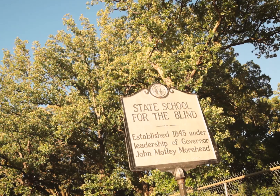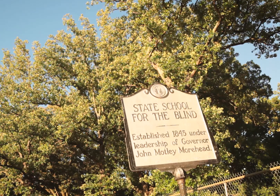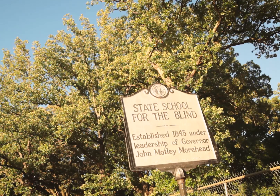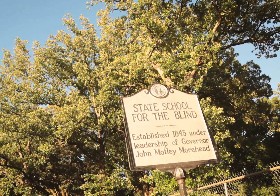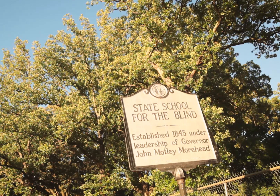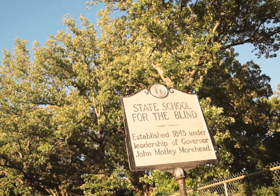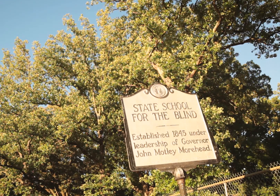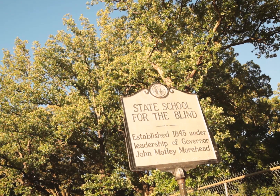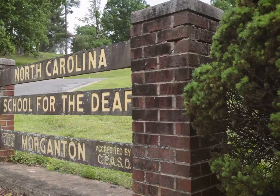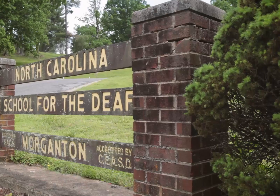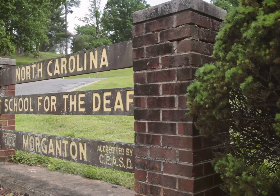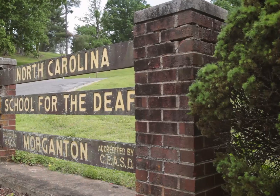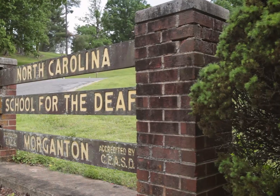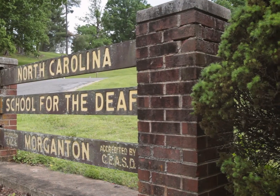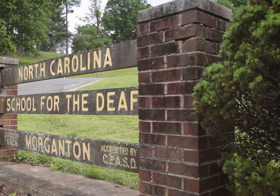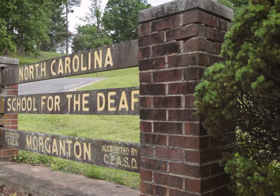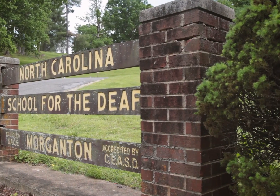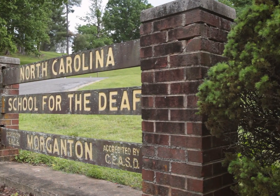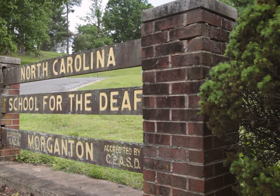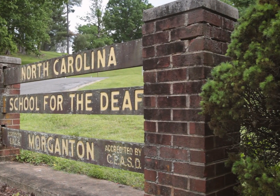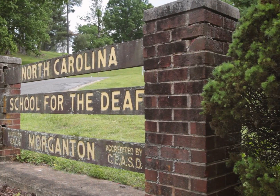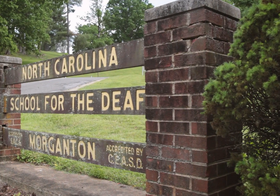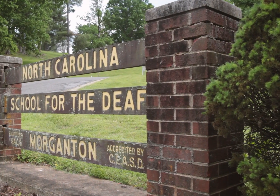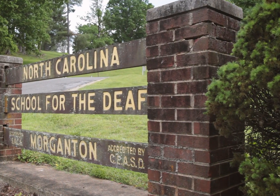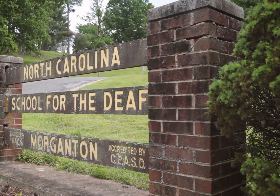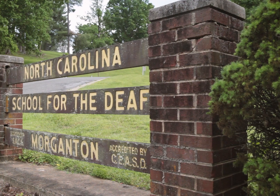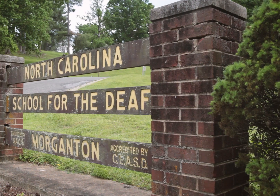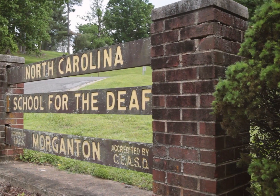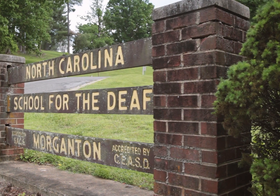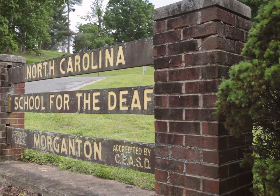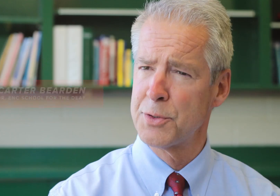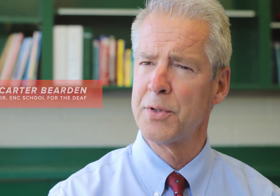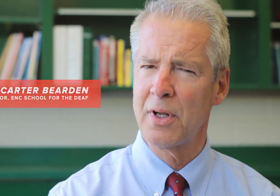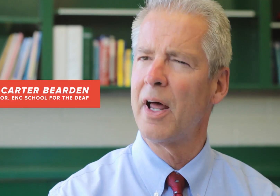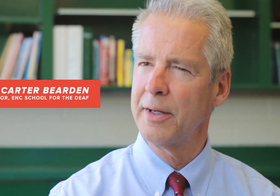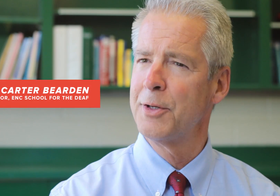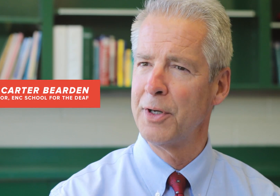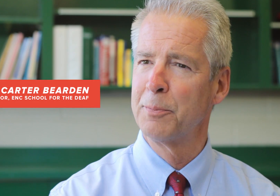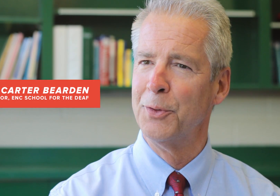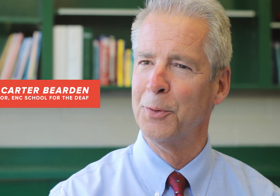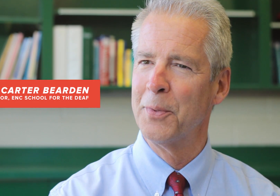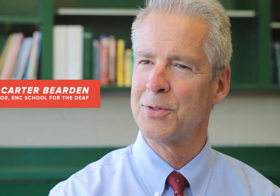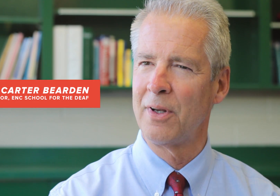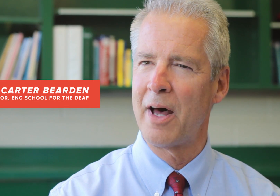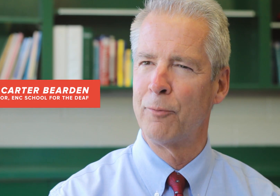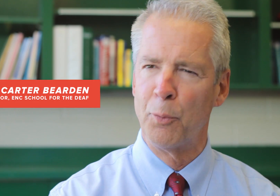these students. Many come with no language, parents at home do not communicate via sign language, so there's a lot of catching up to do, but there's a lot of